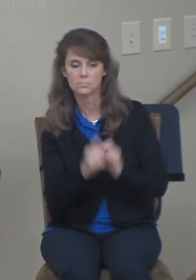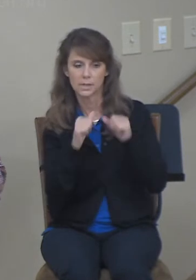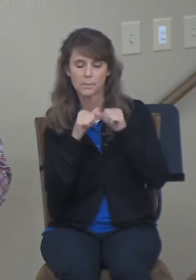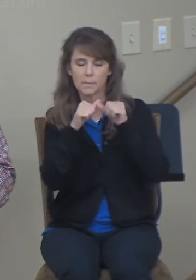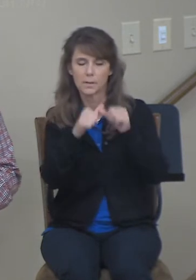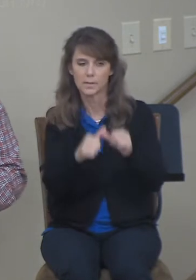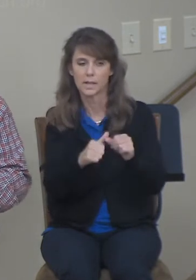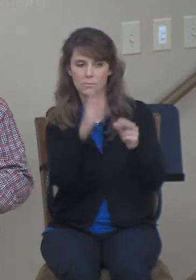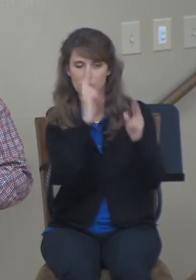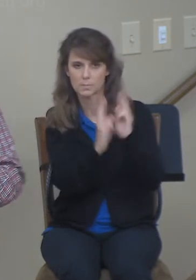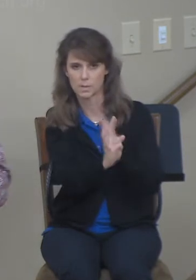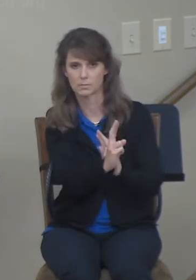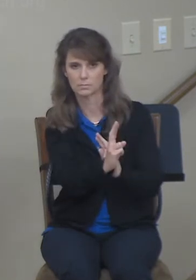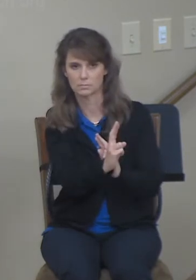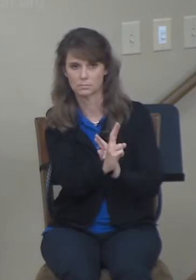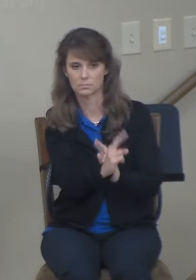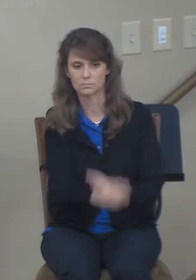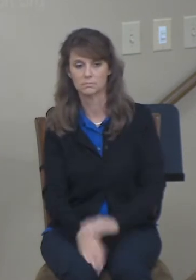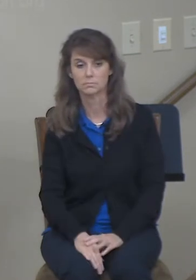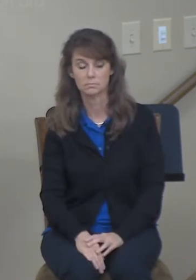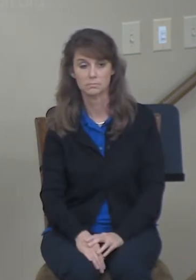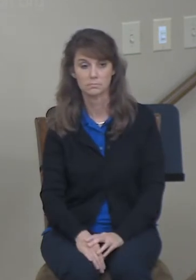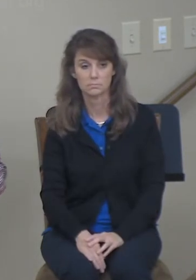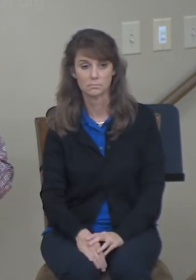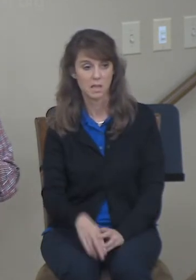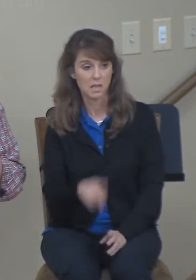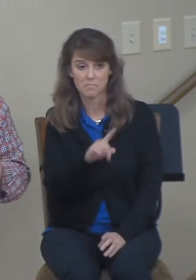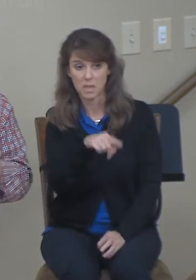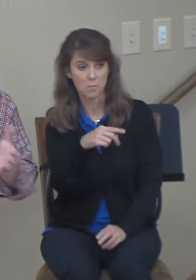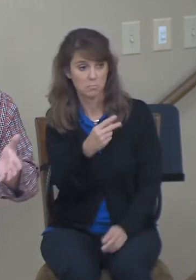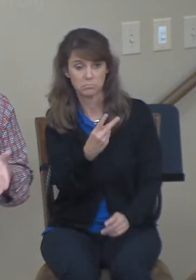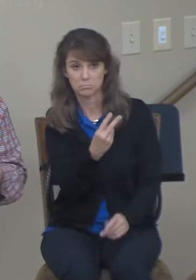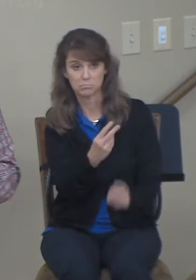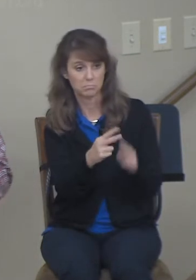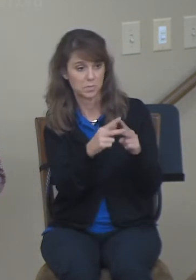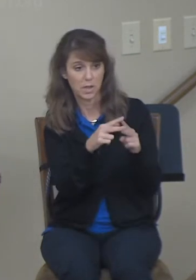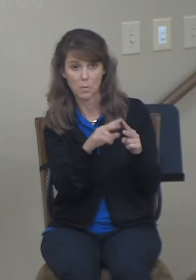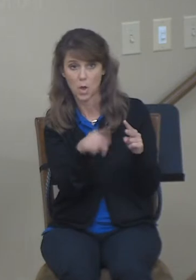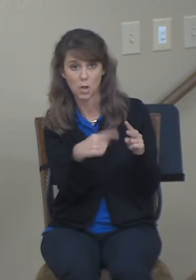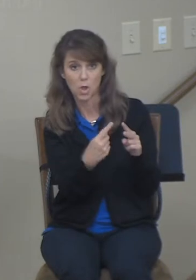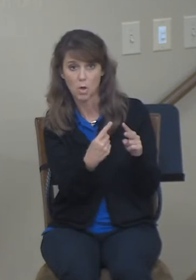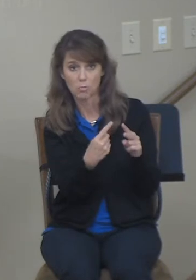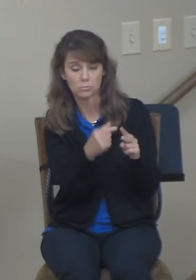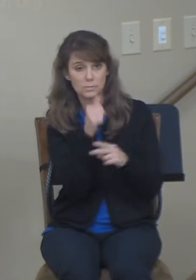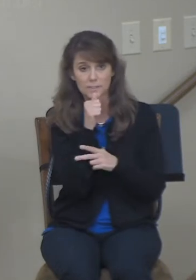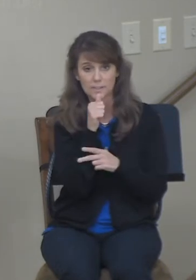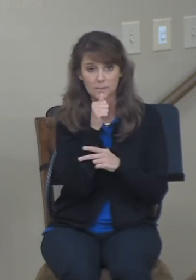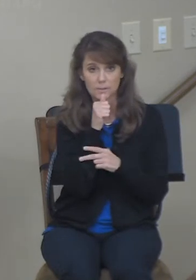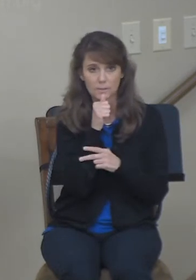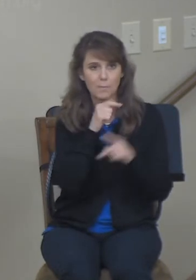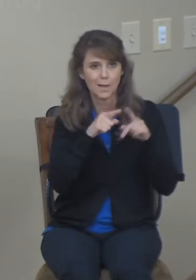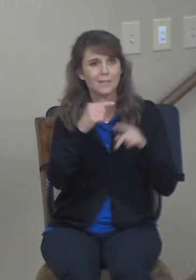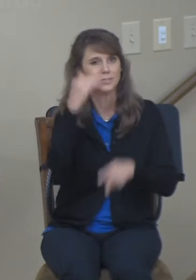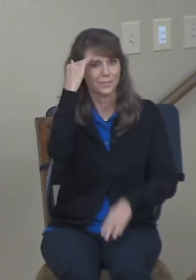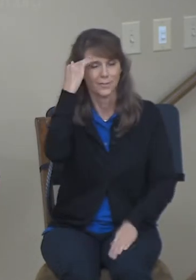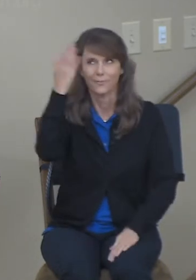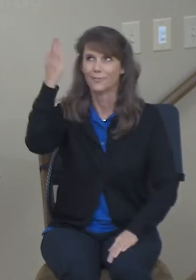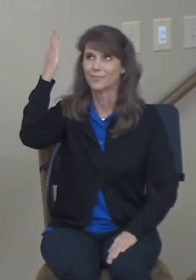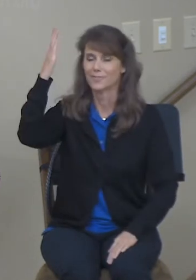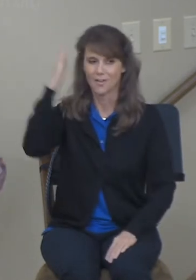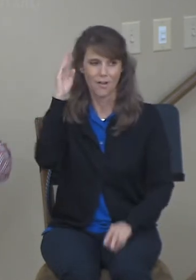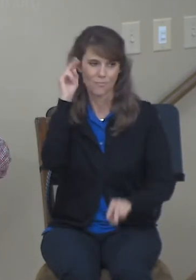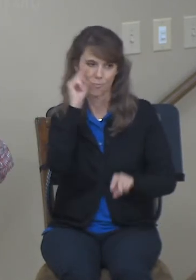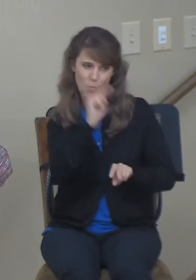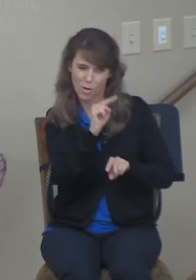their integrity, not because someone was watching, but because they knew the one who was watching was God. They had made a pledge to keep